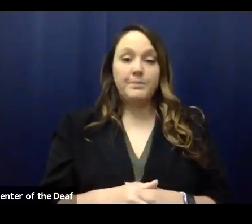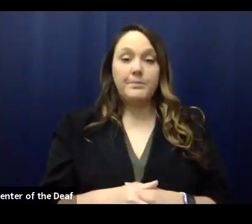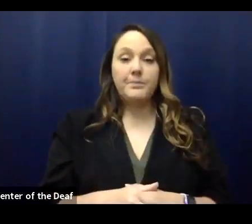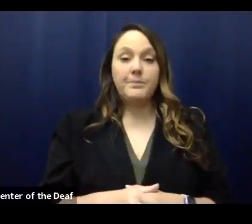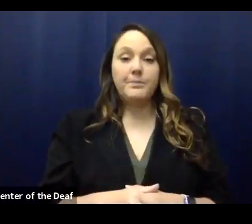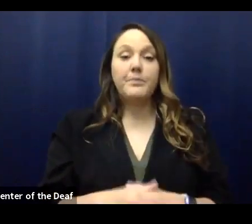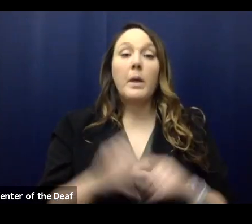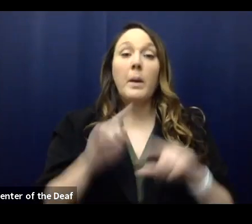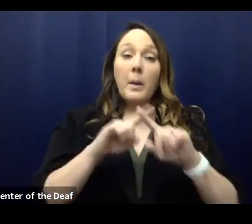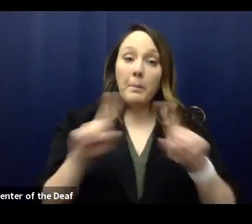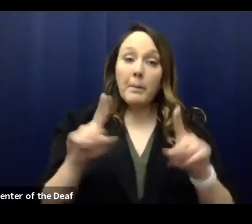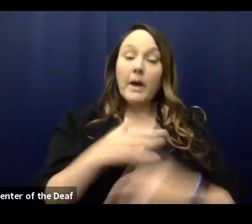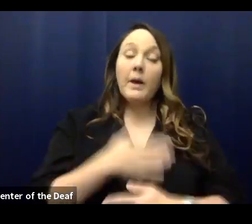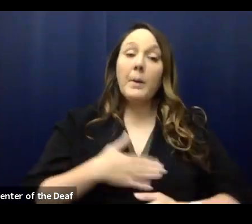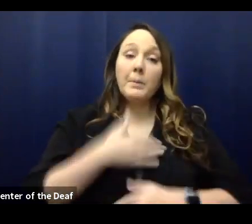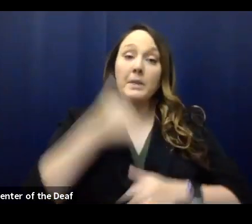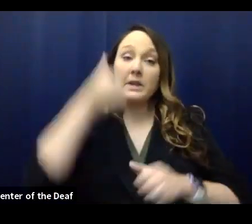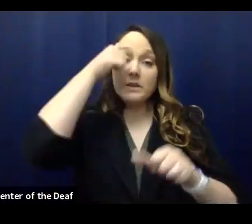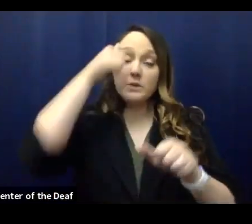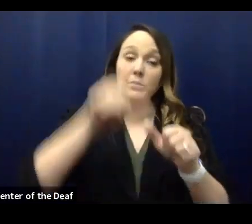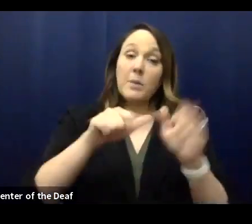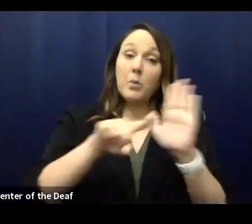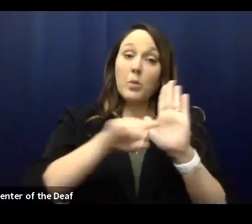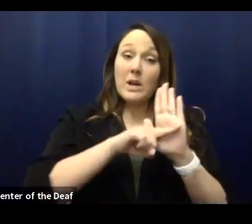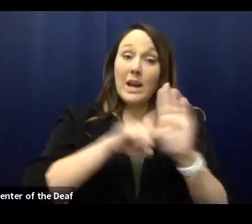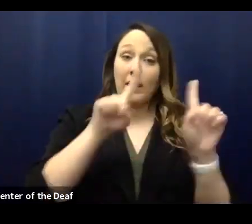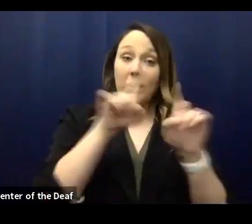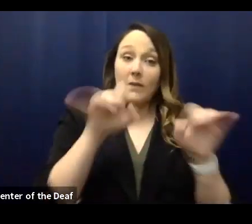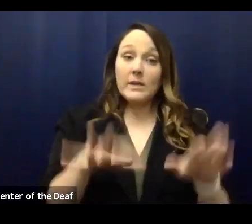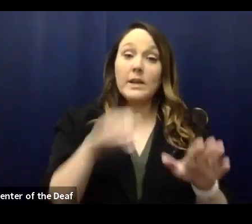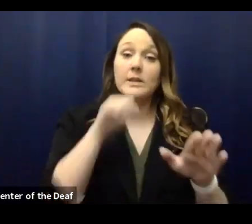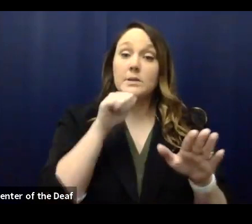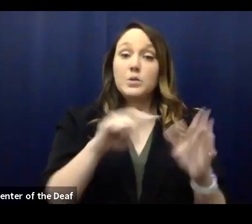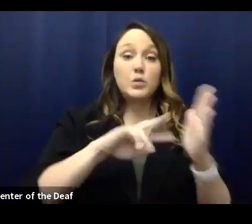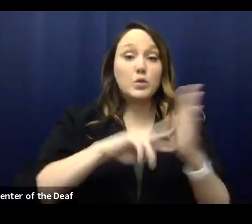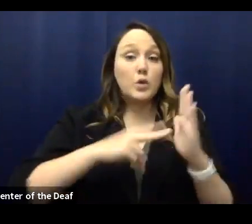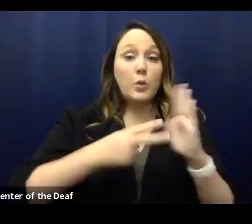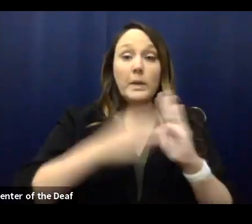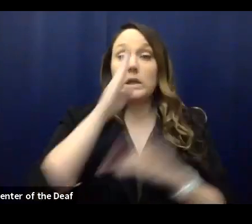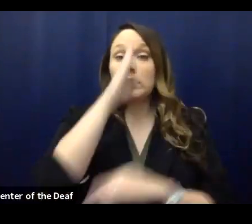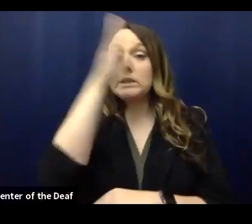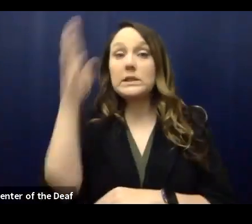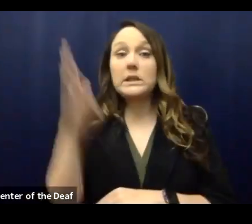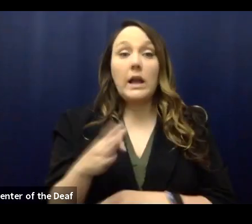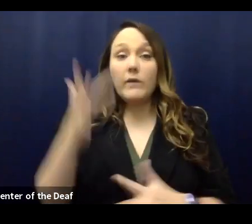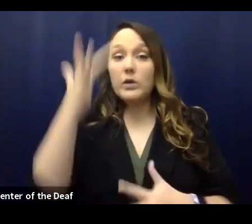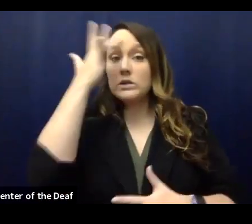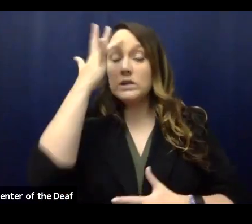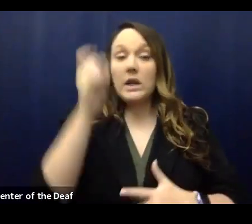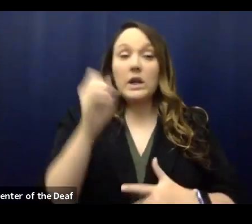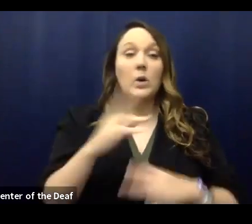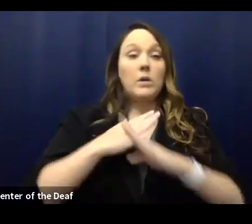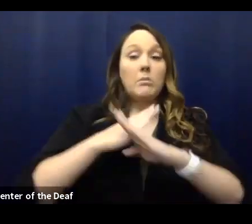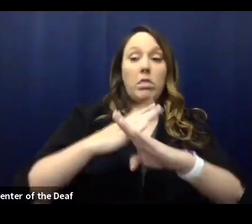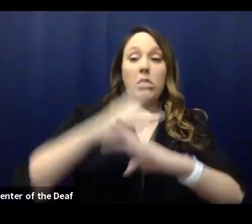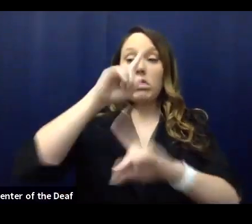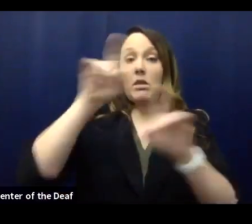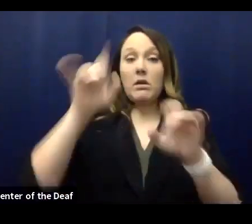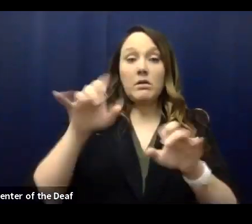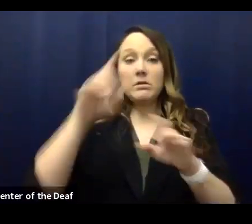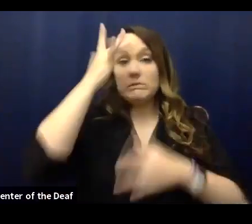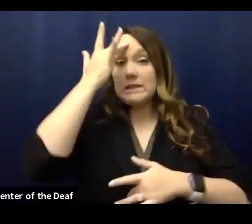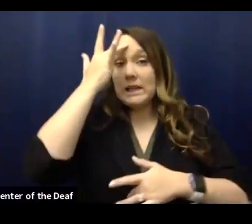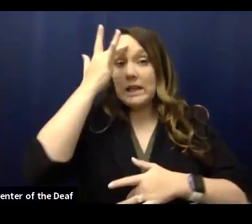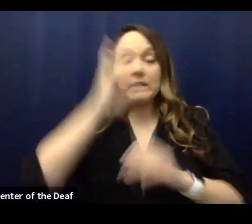But please remember that a negative test does not mean you won't ever get the virus or you're immune to the virus. That